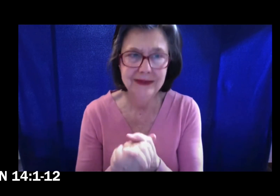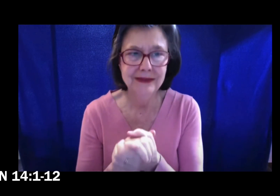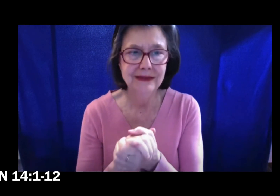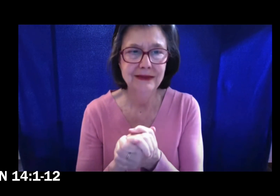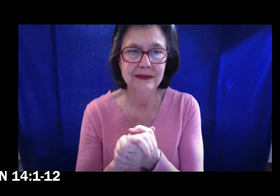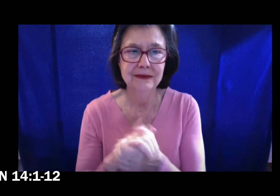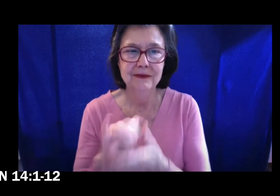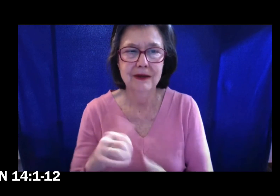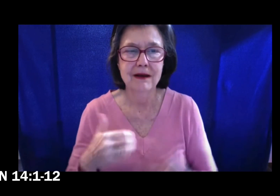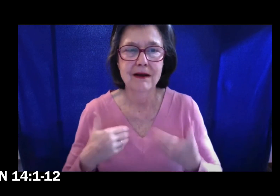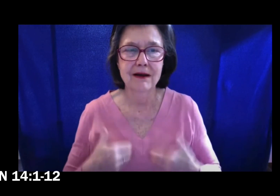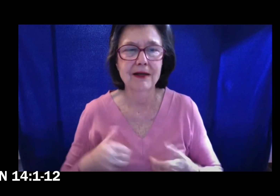in me.